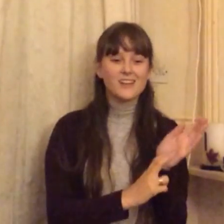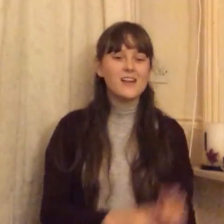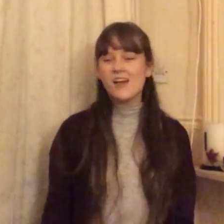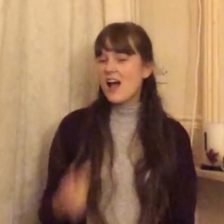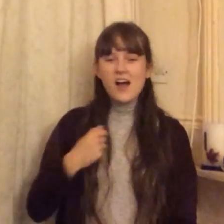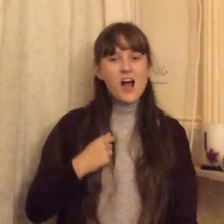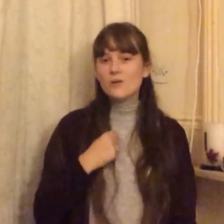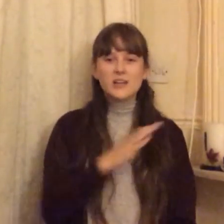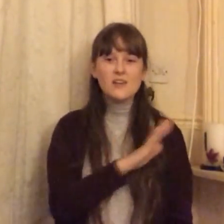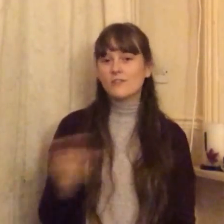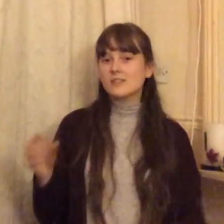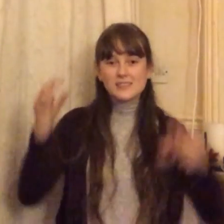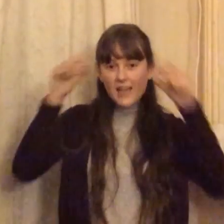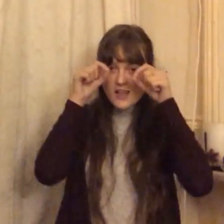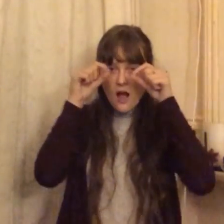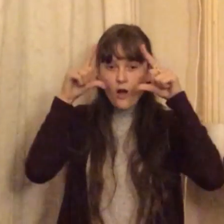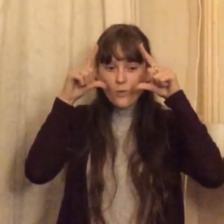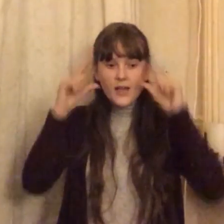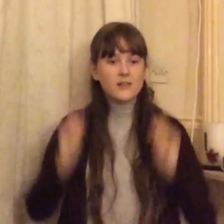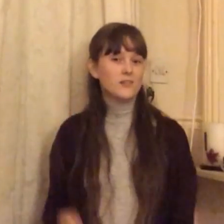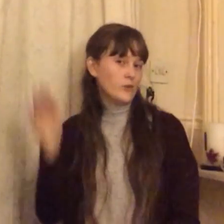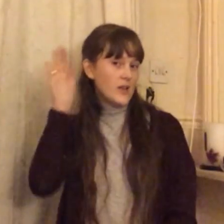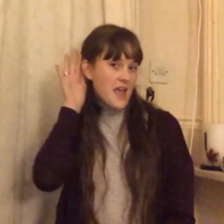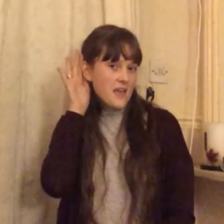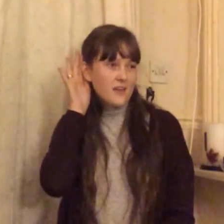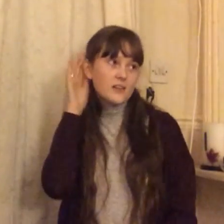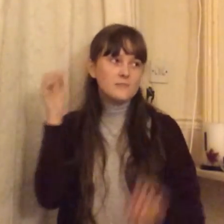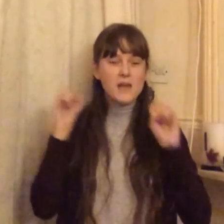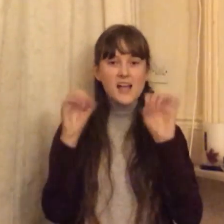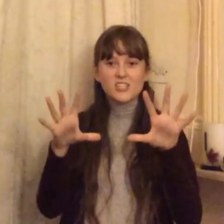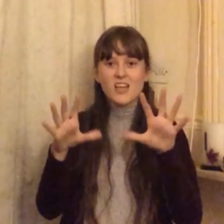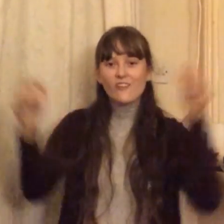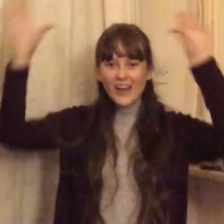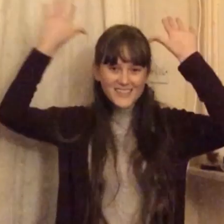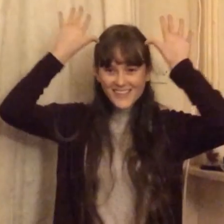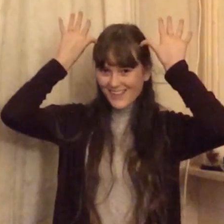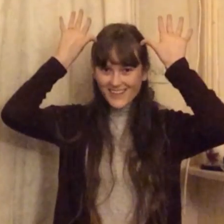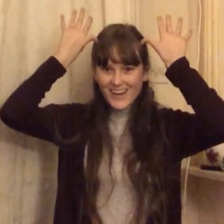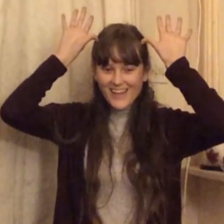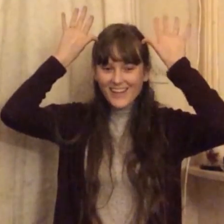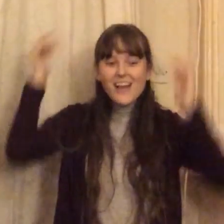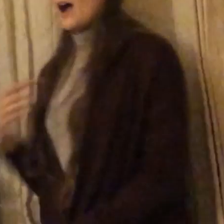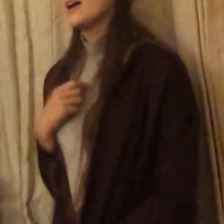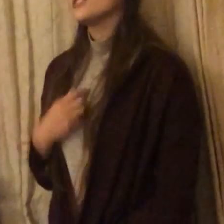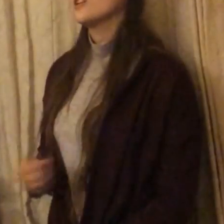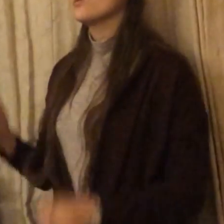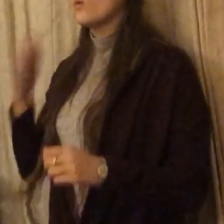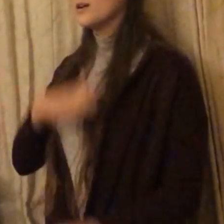I won't even stay awake To Through the magic Rain that led Cause I just